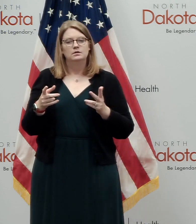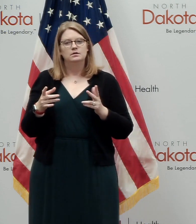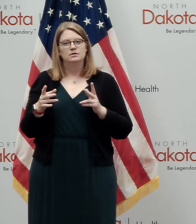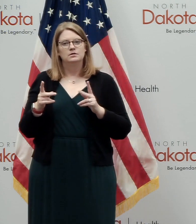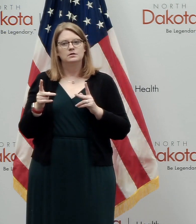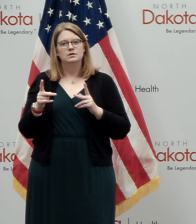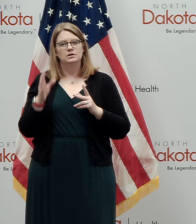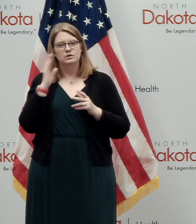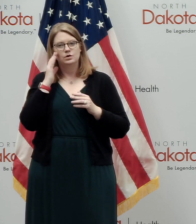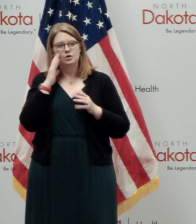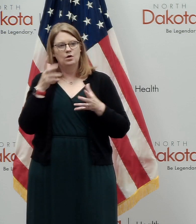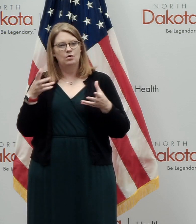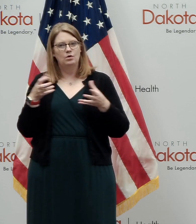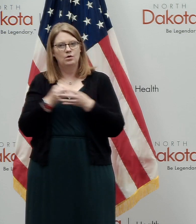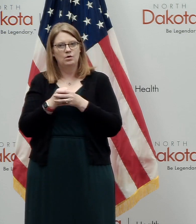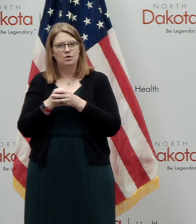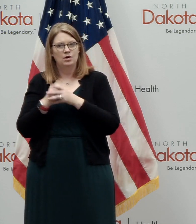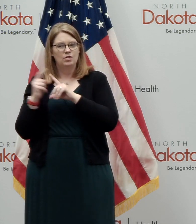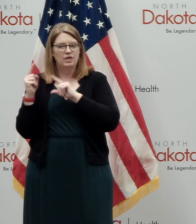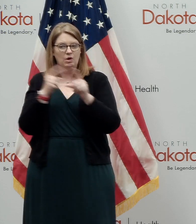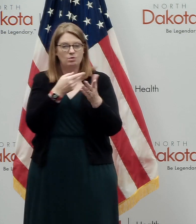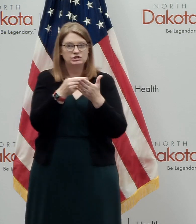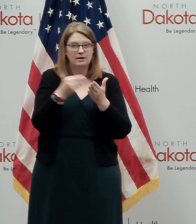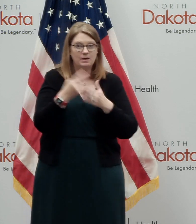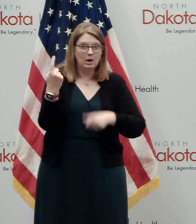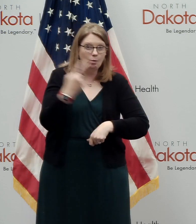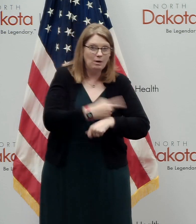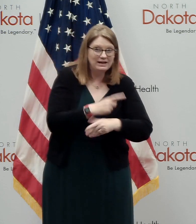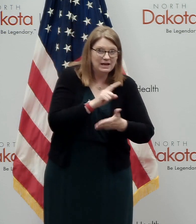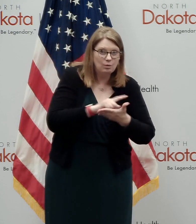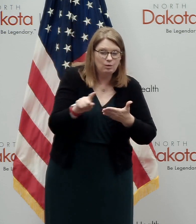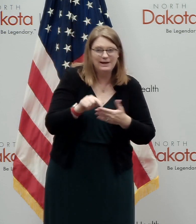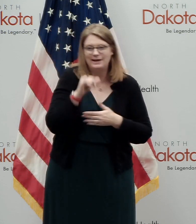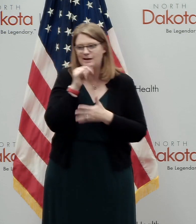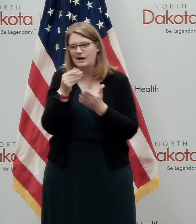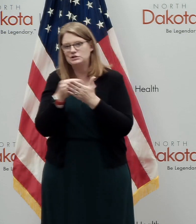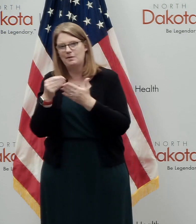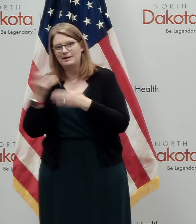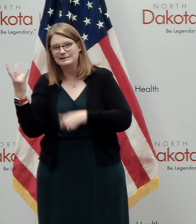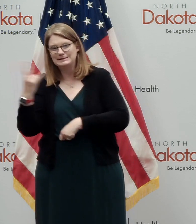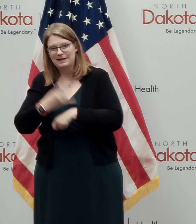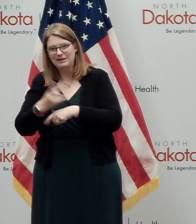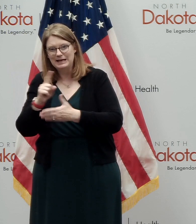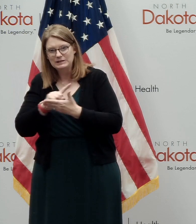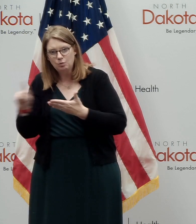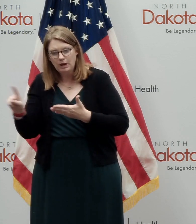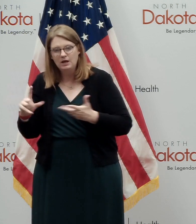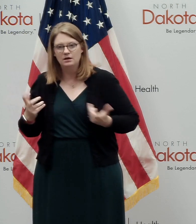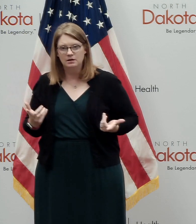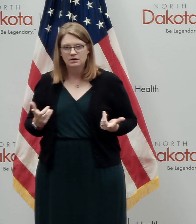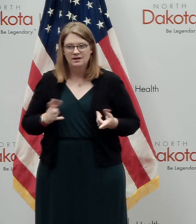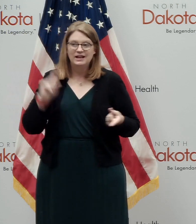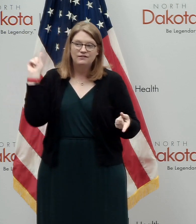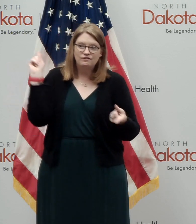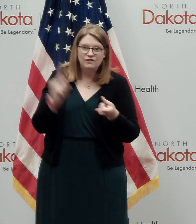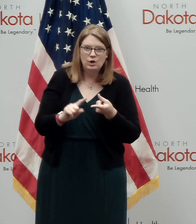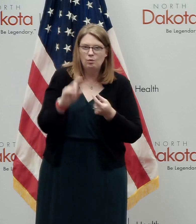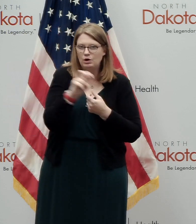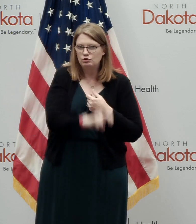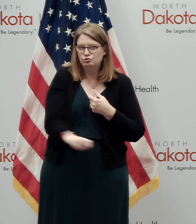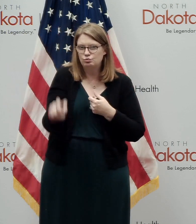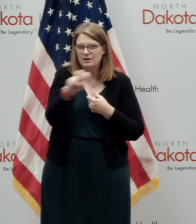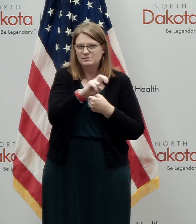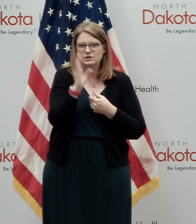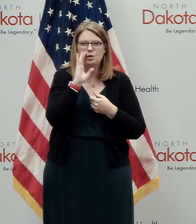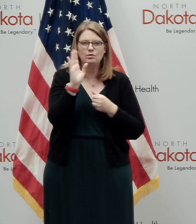to say consolidate and go shopping one day a week as opposed to shopping seven days a week, fewer trips to commercial